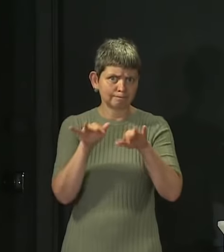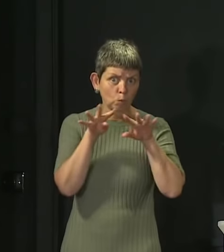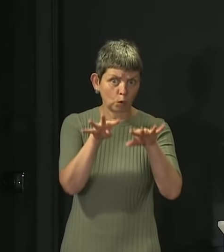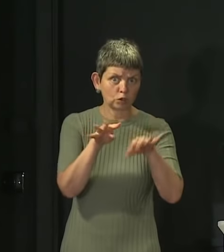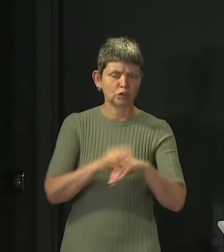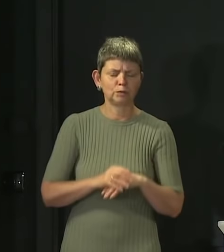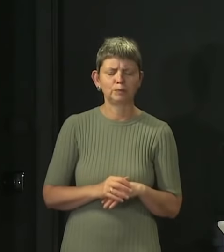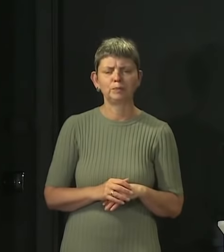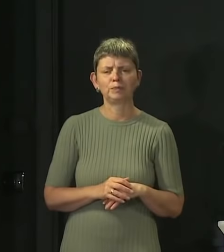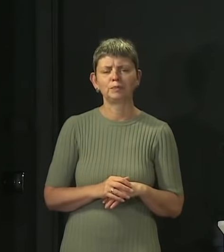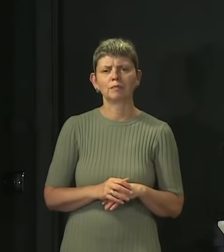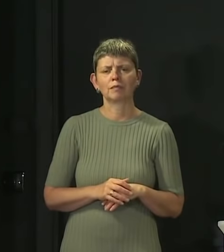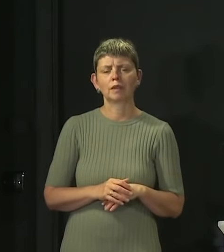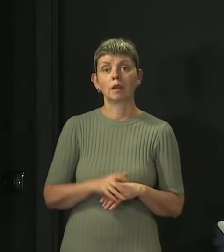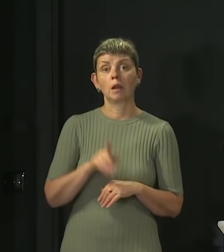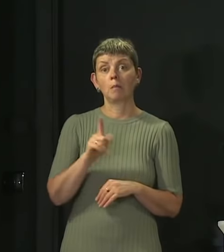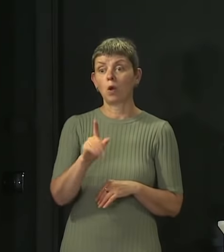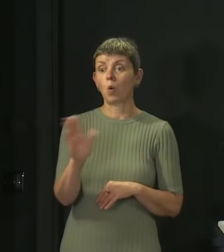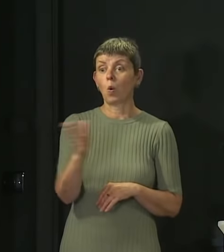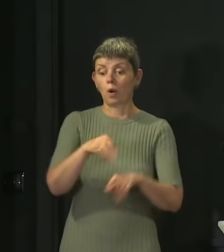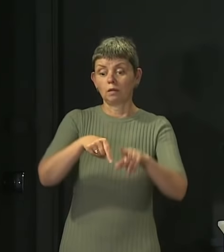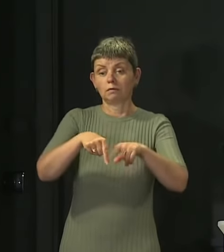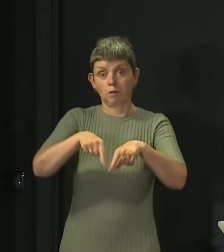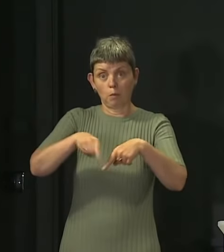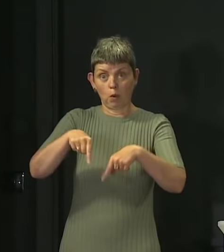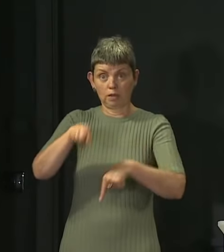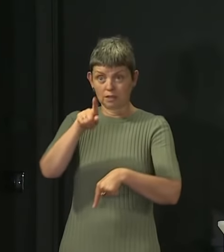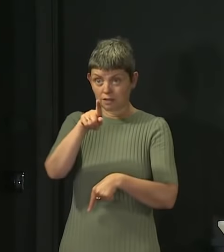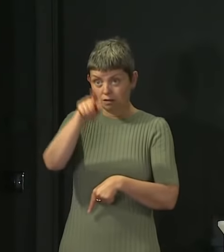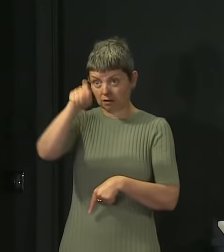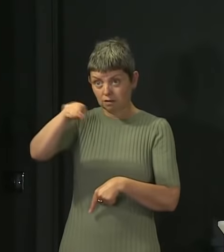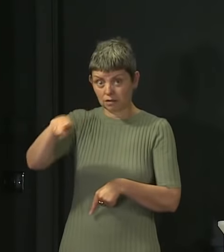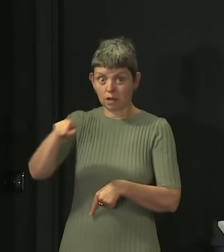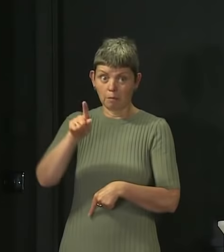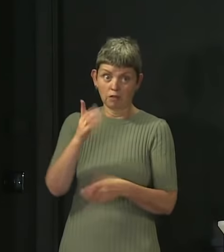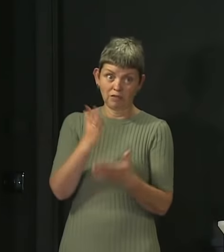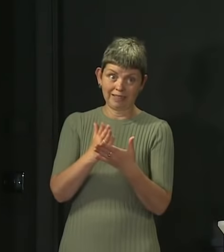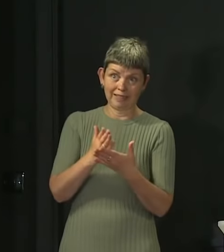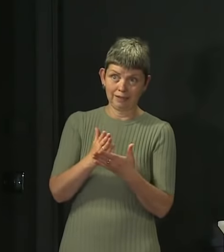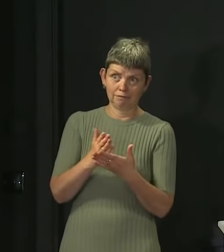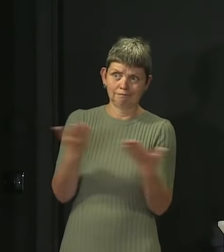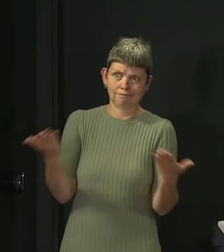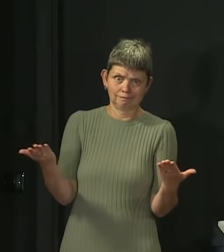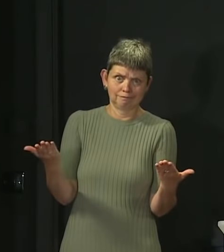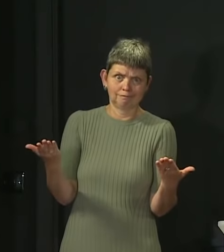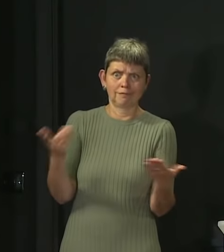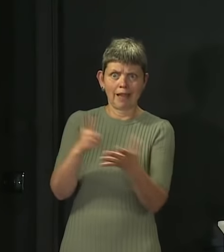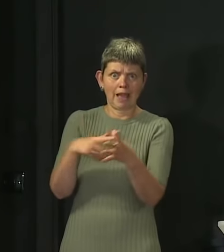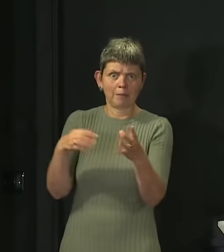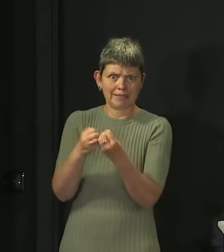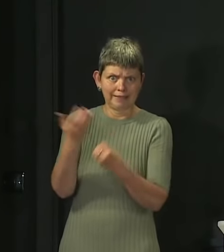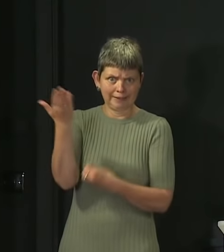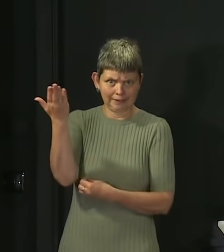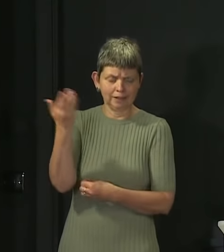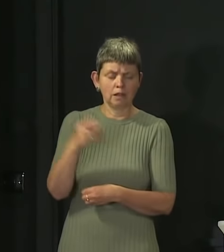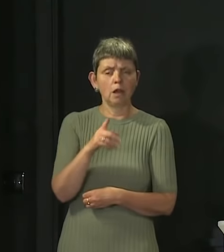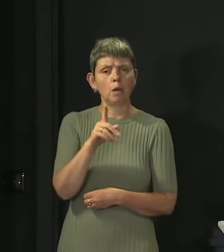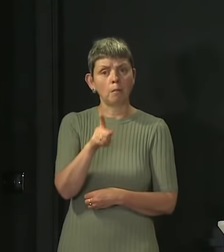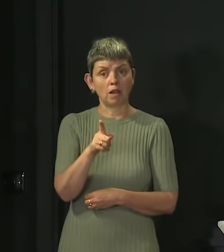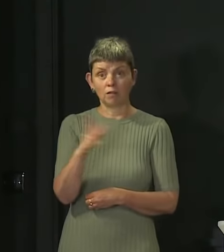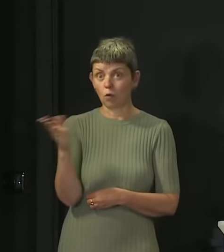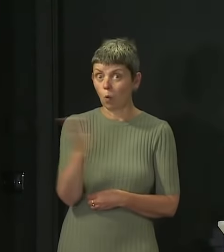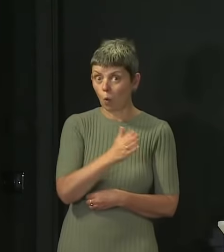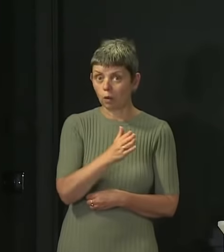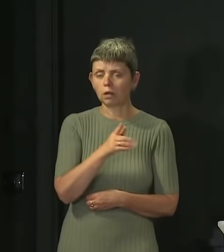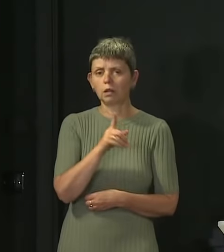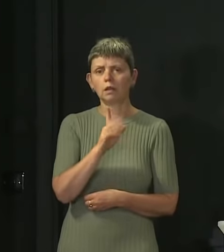footballers is, you know, and obviously we're talking about Aberdeen here because, you know, the incident is around Aberdeen players, but I guess it's a message to